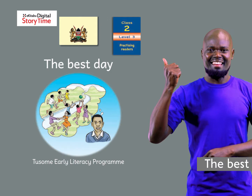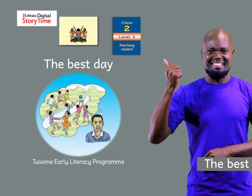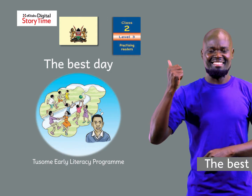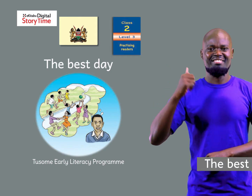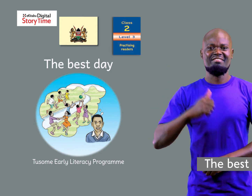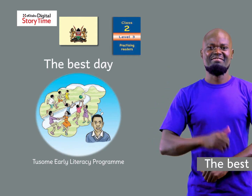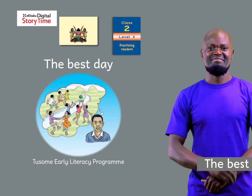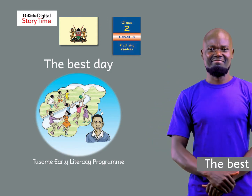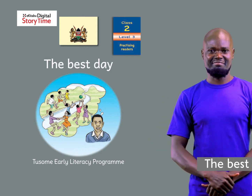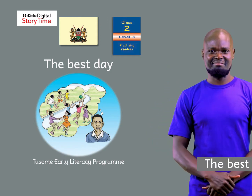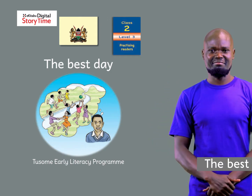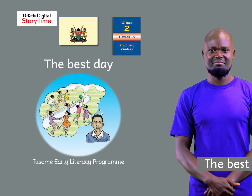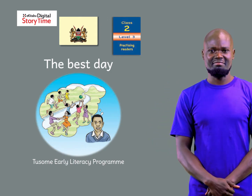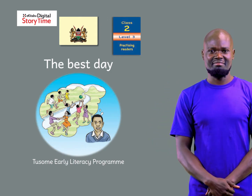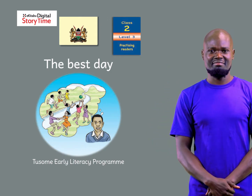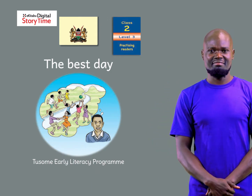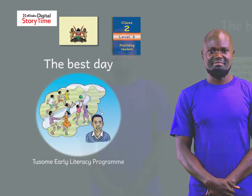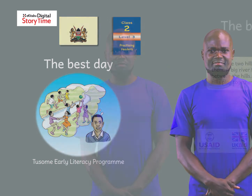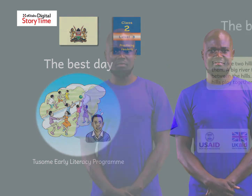day